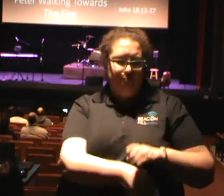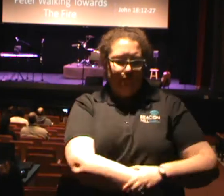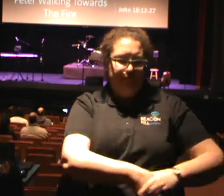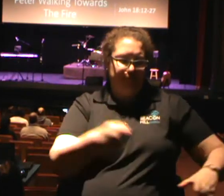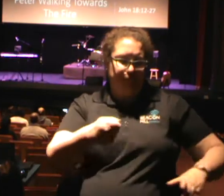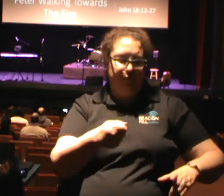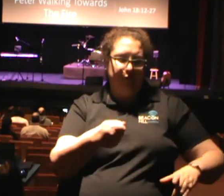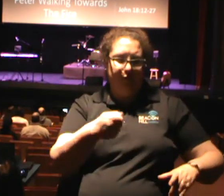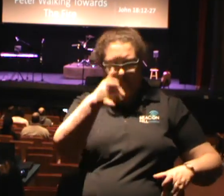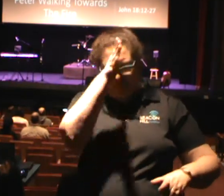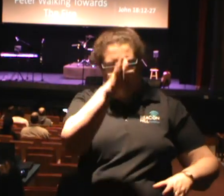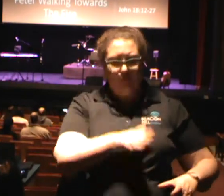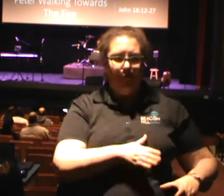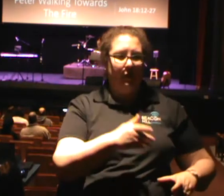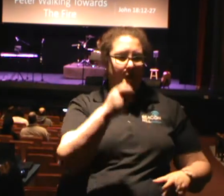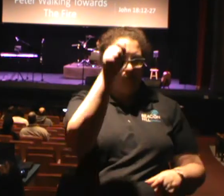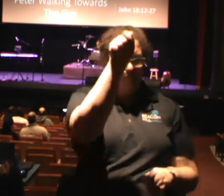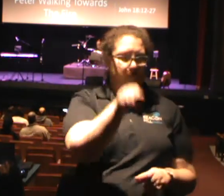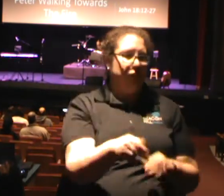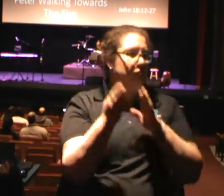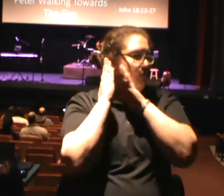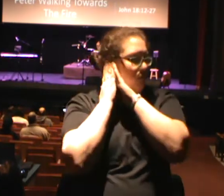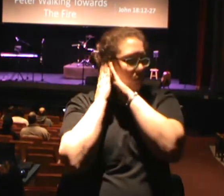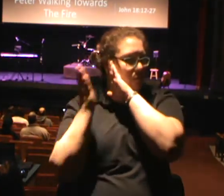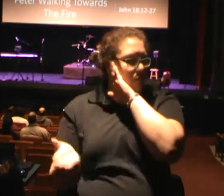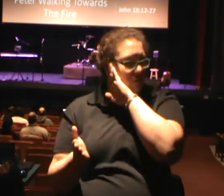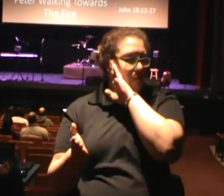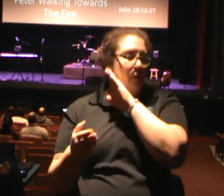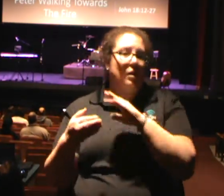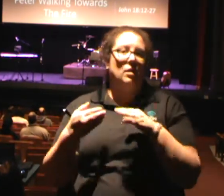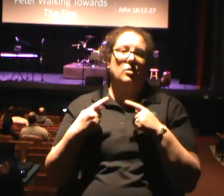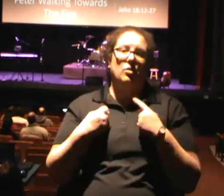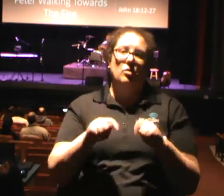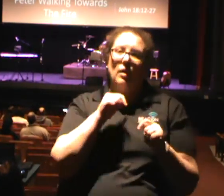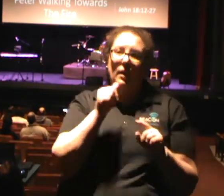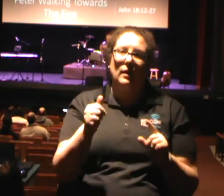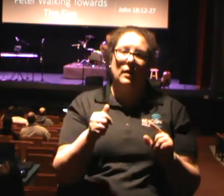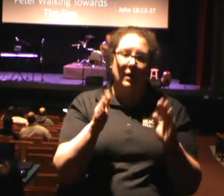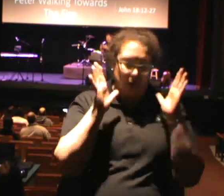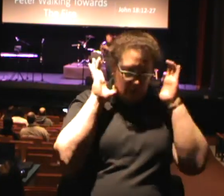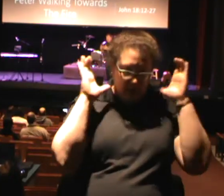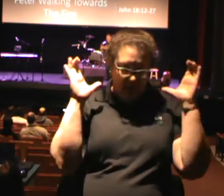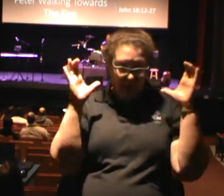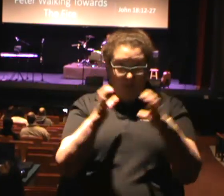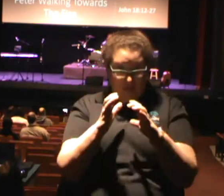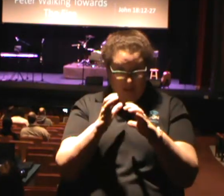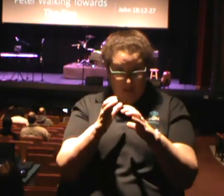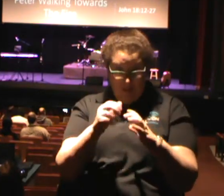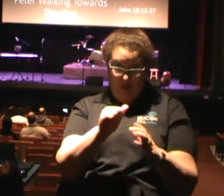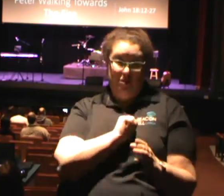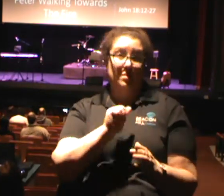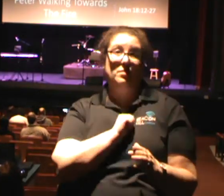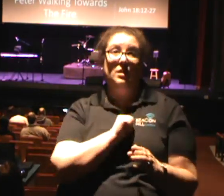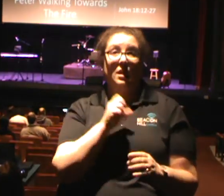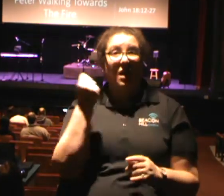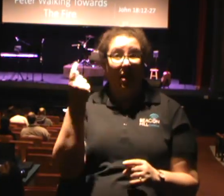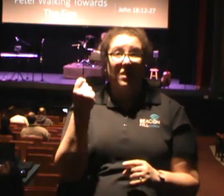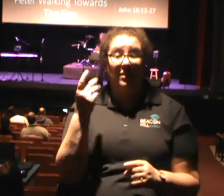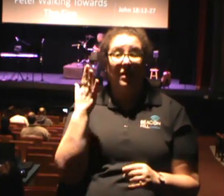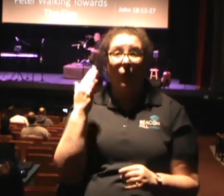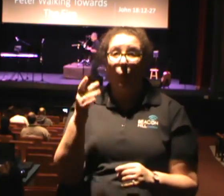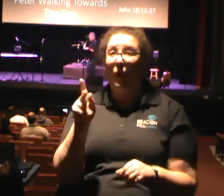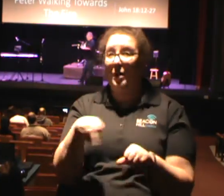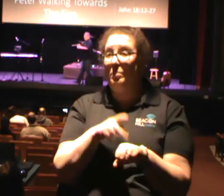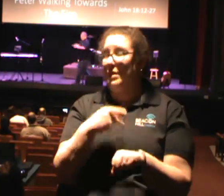wanted by many people. So he was trying to not draw attention to himself. So you can understand why Peter was simply saying